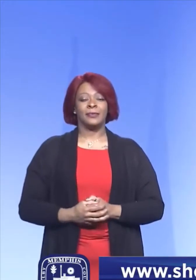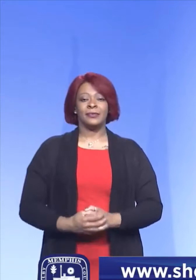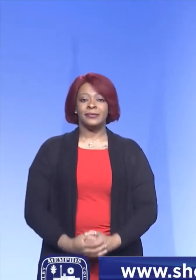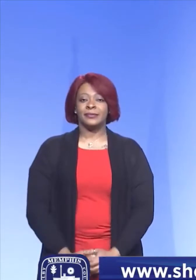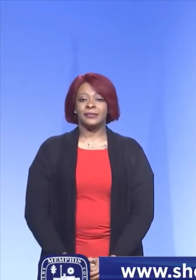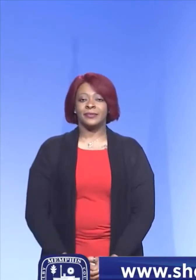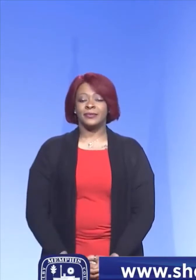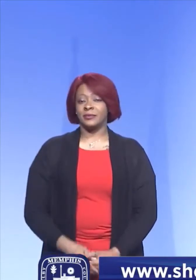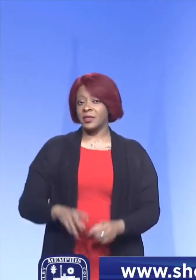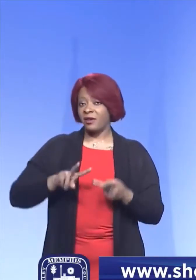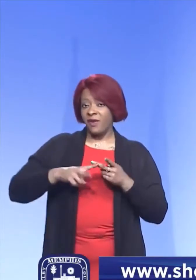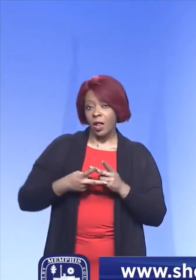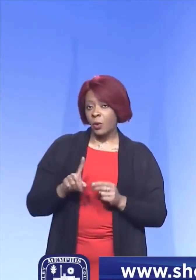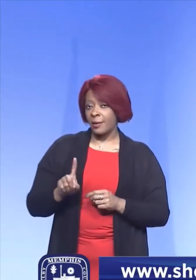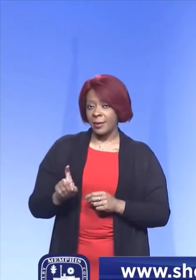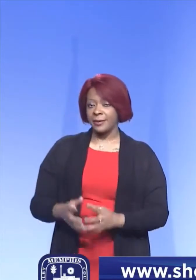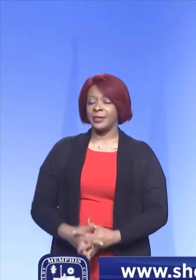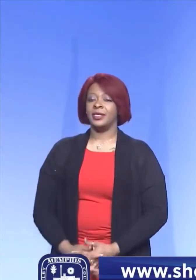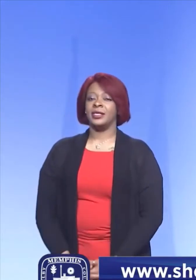Do you have a follow-up?